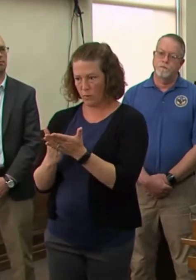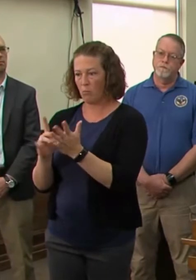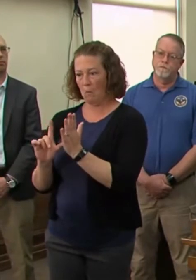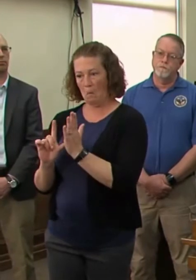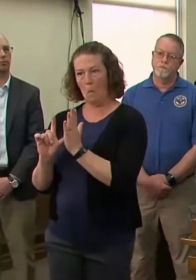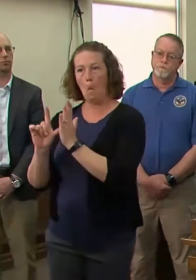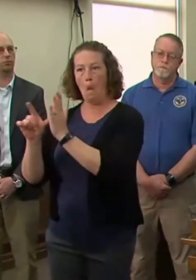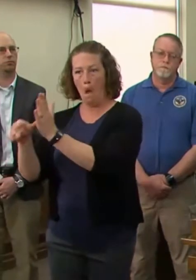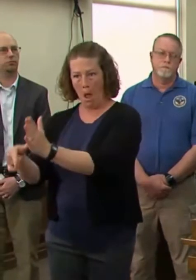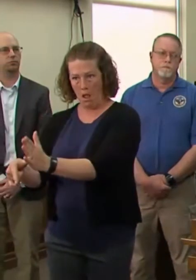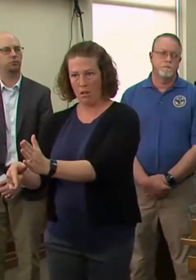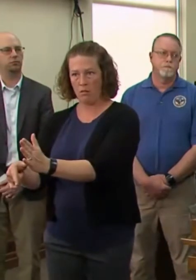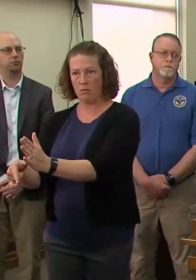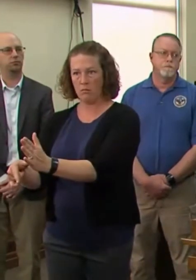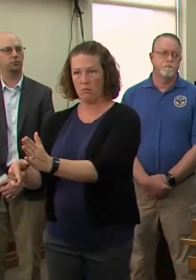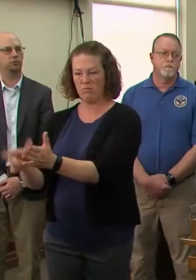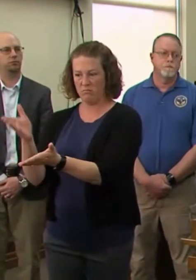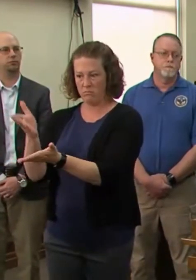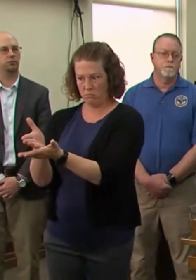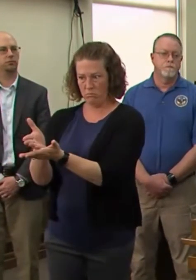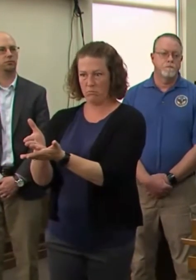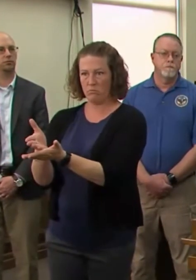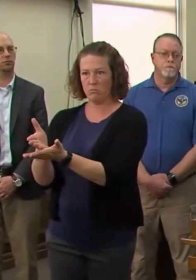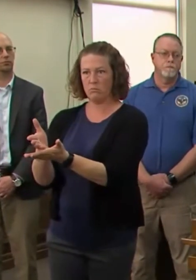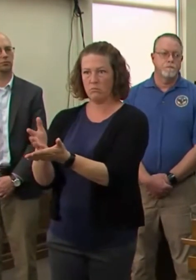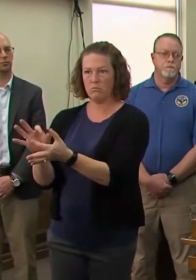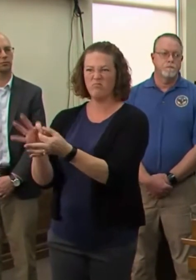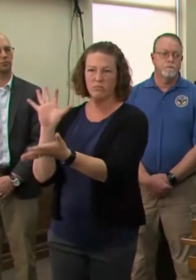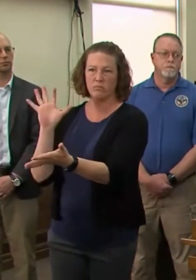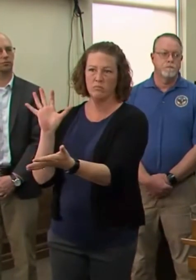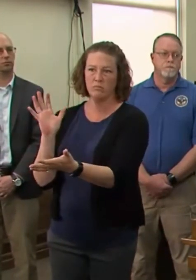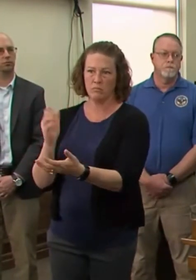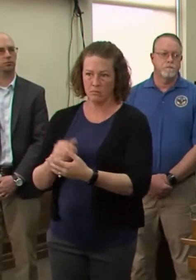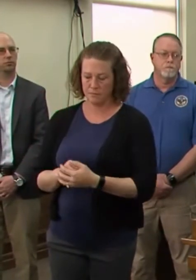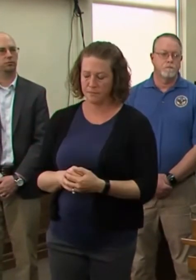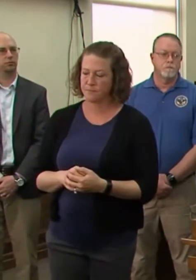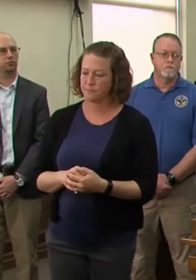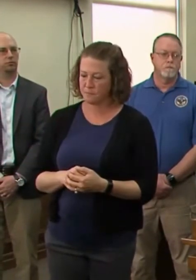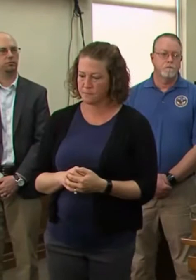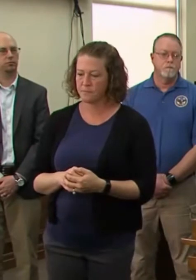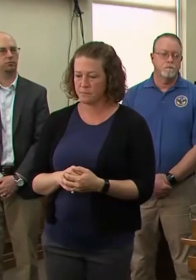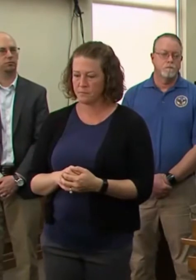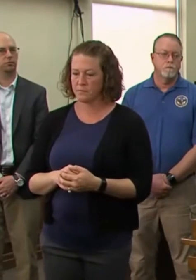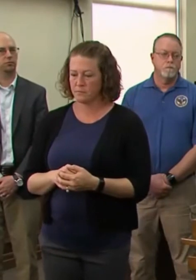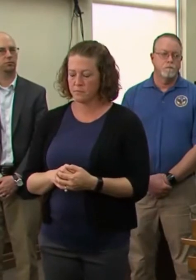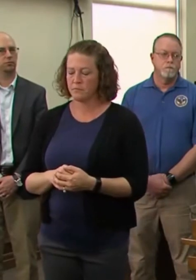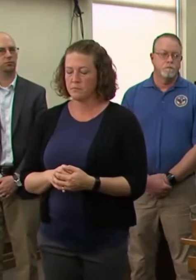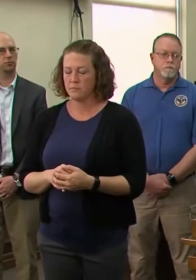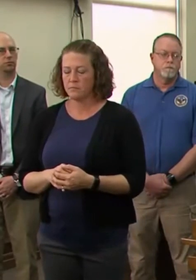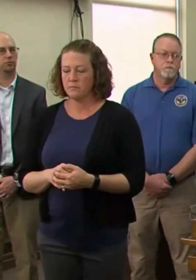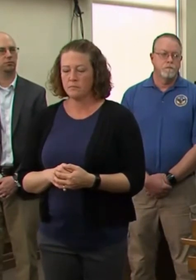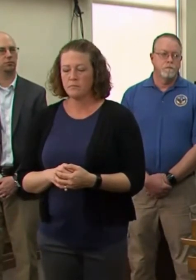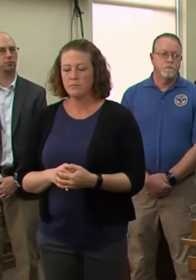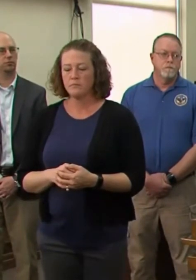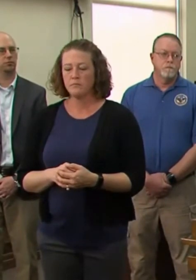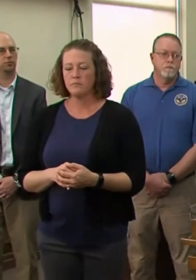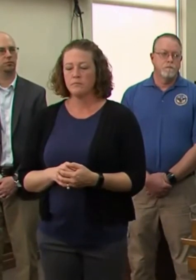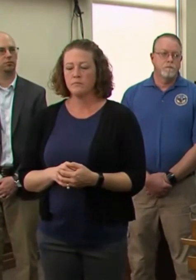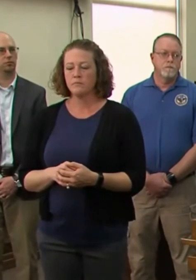And they're really, they're doing the right thing. And I just want to add in that moment about that particular topic that the